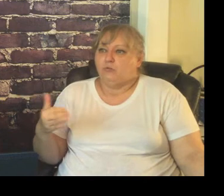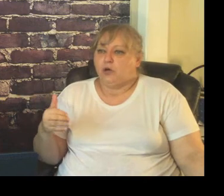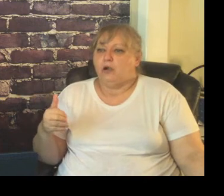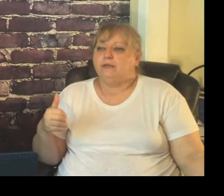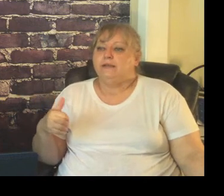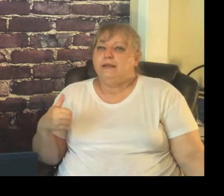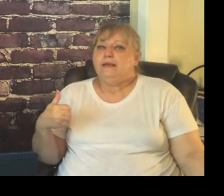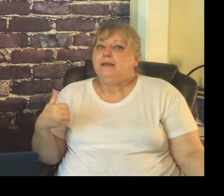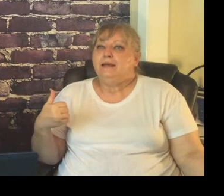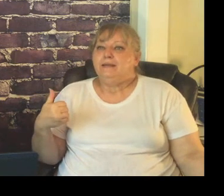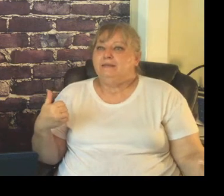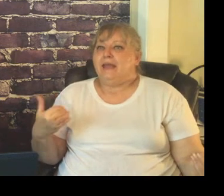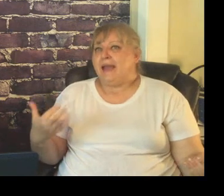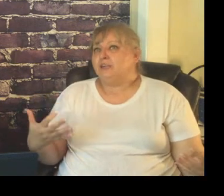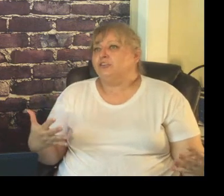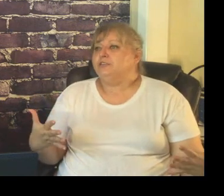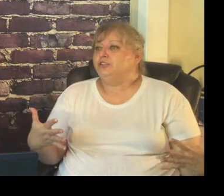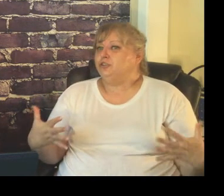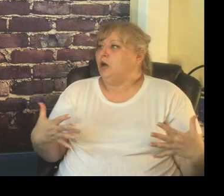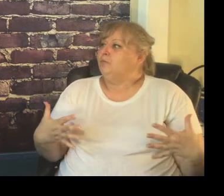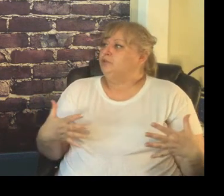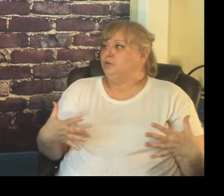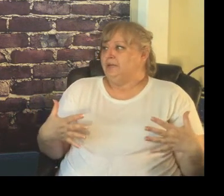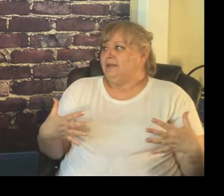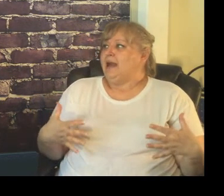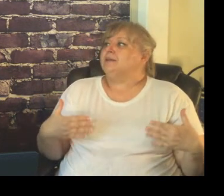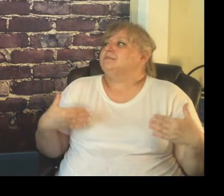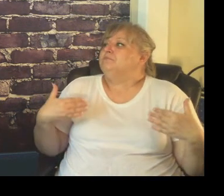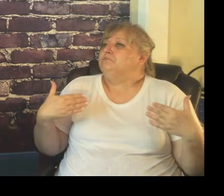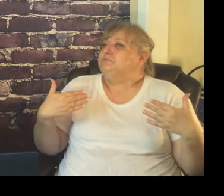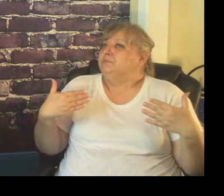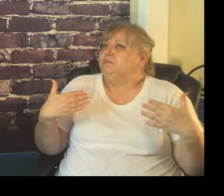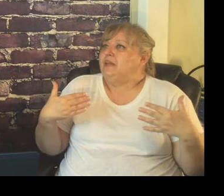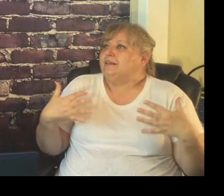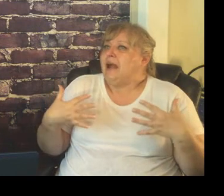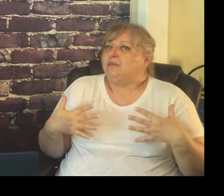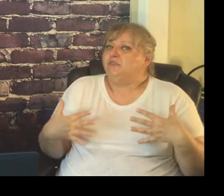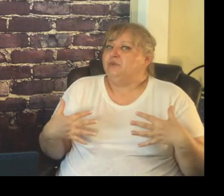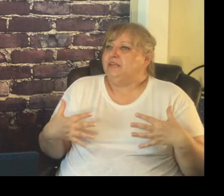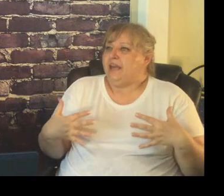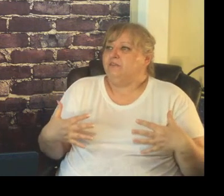part they actually stop doing that that type of behavior